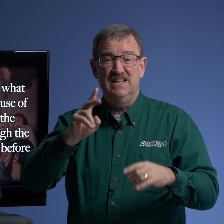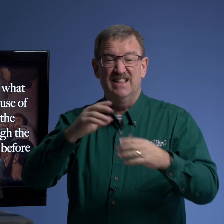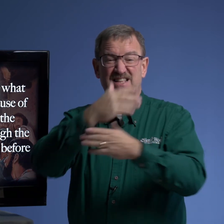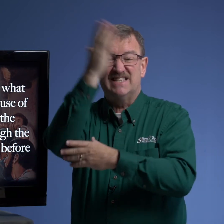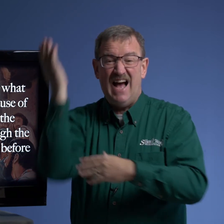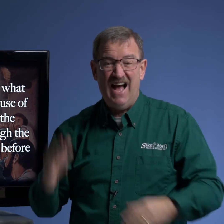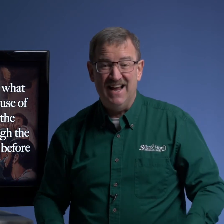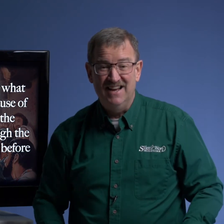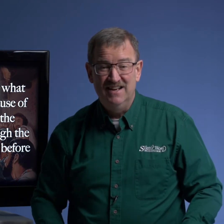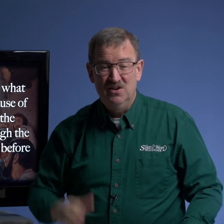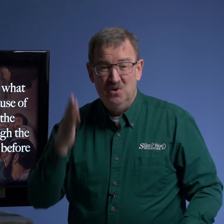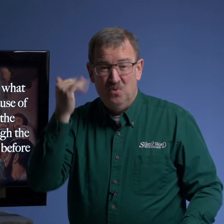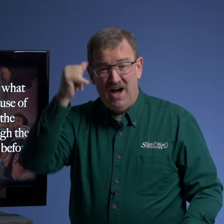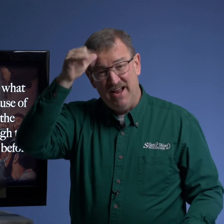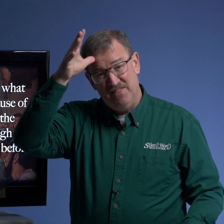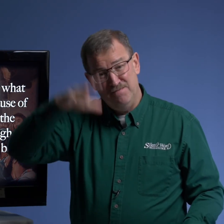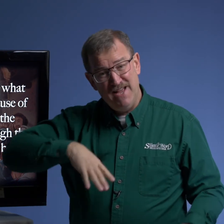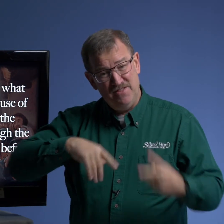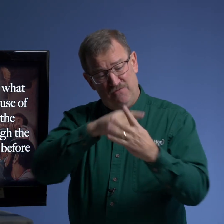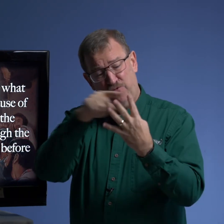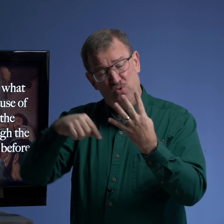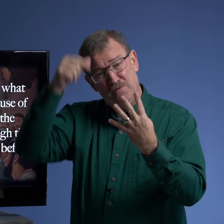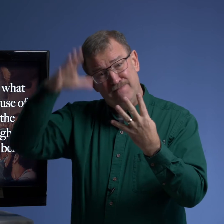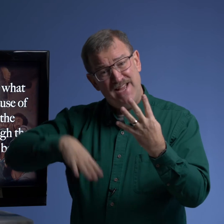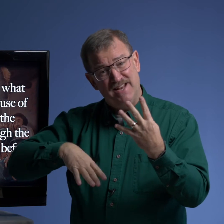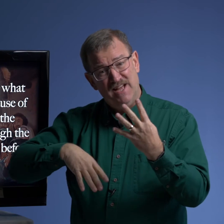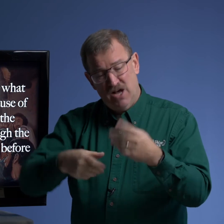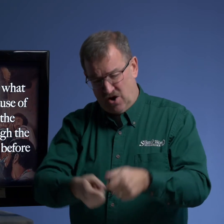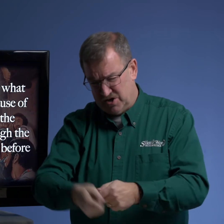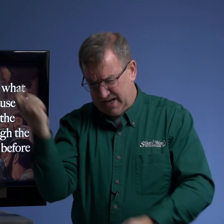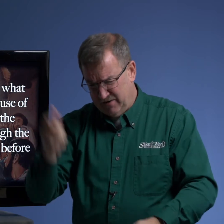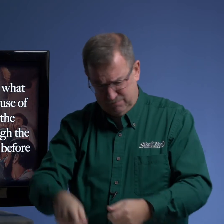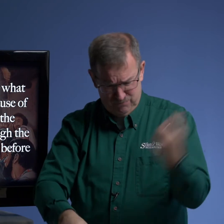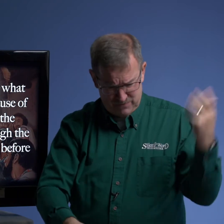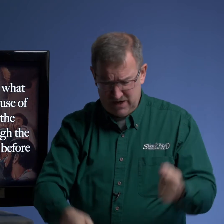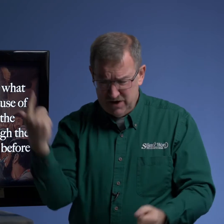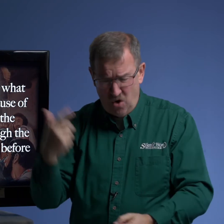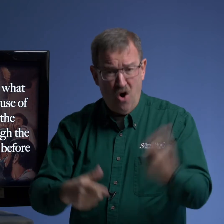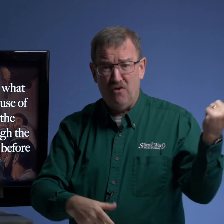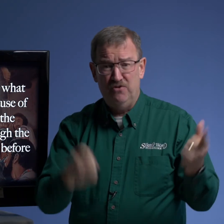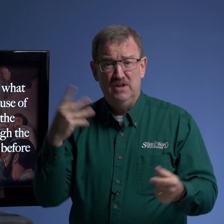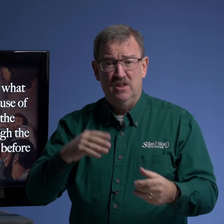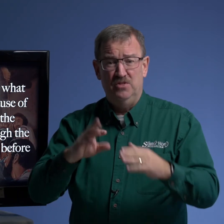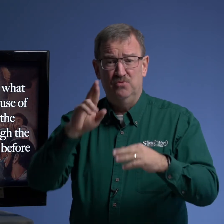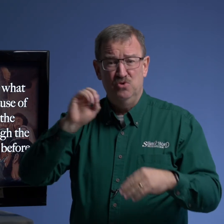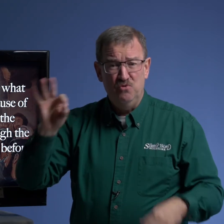through sky why the men the four men are tearing tearing off the roof